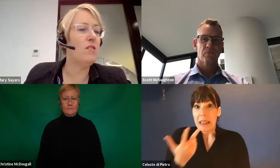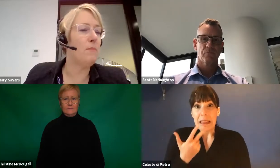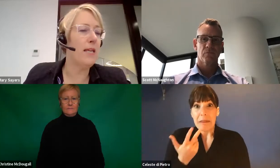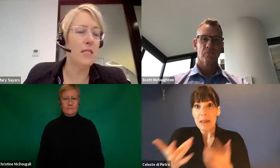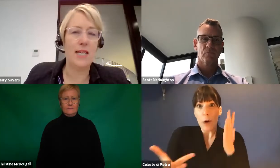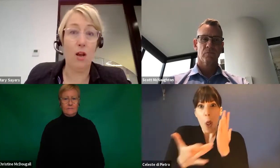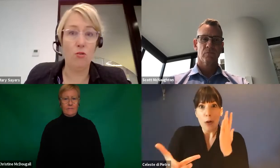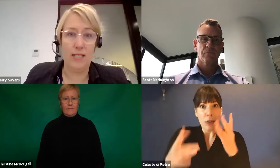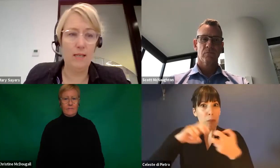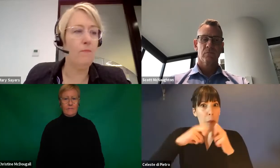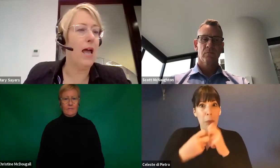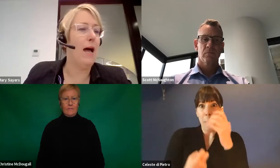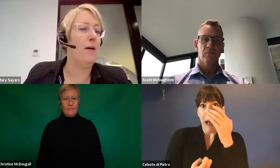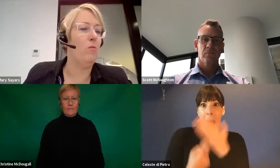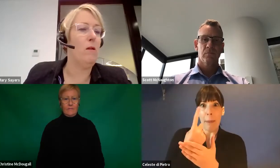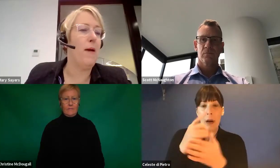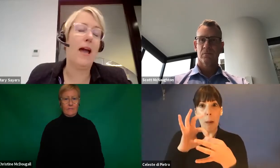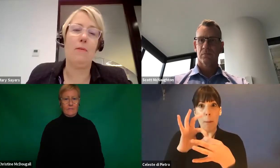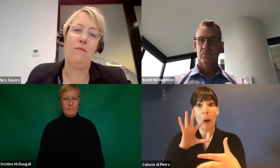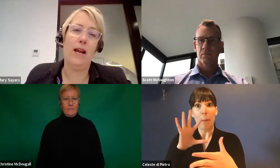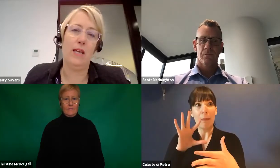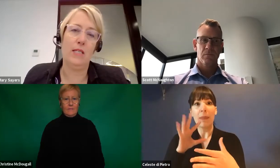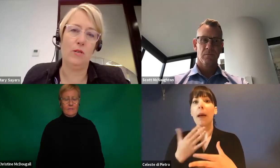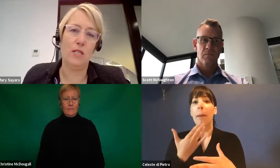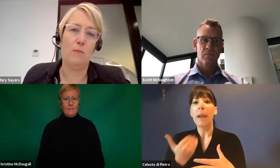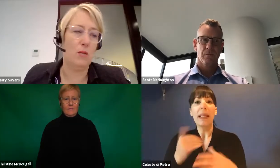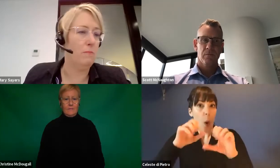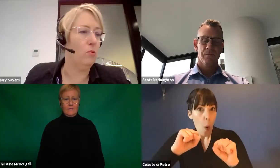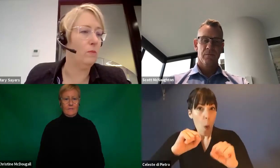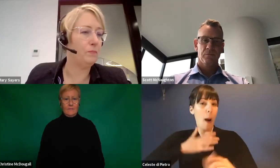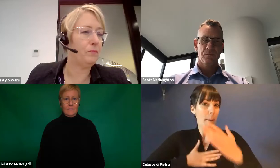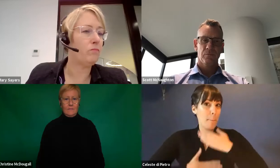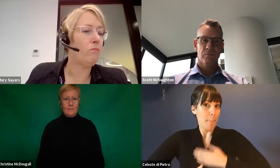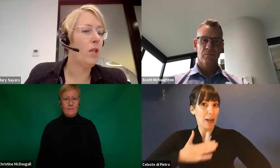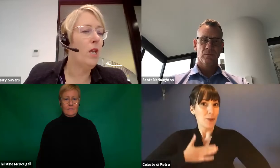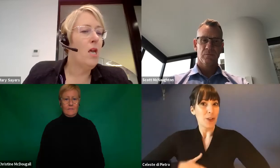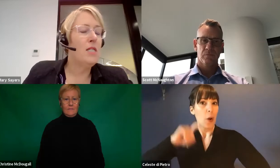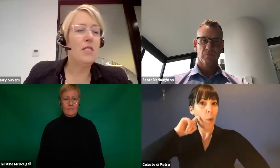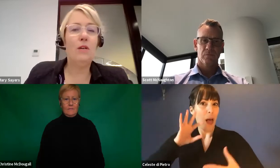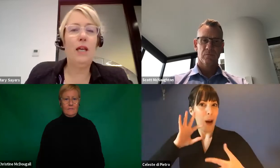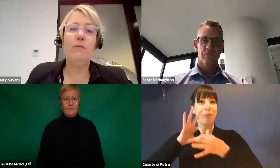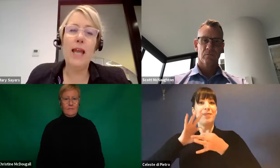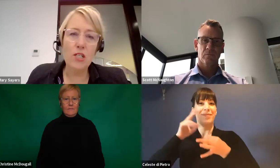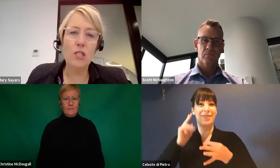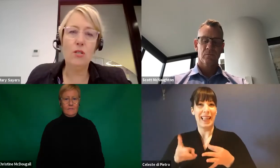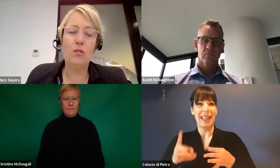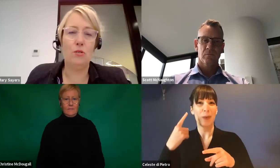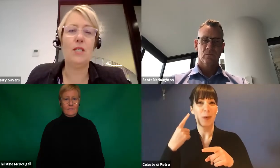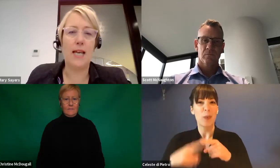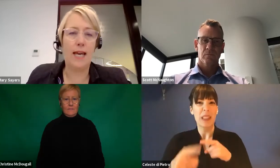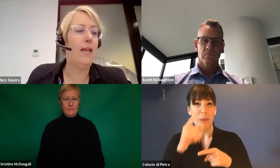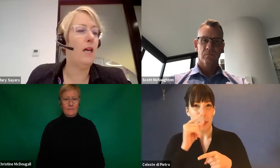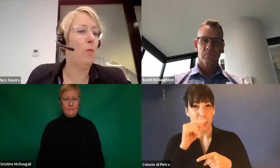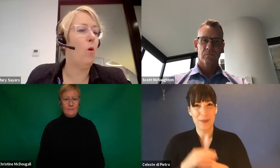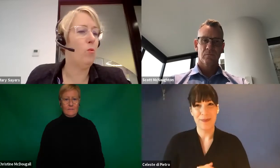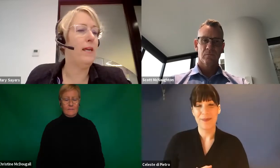issues, please stay logged in and we'll be back up and running as soon as possible. So in relation to